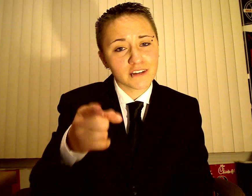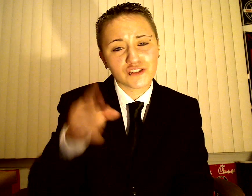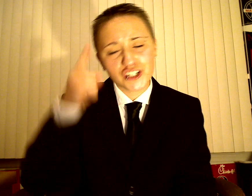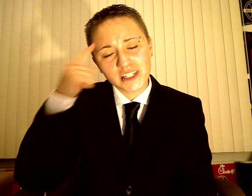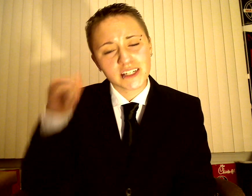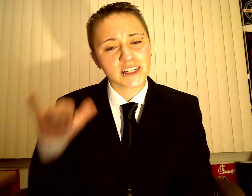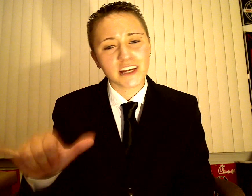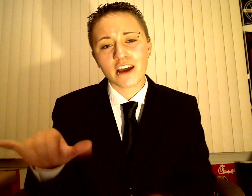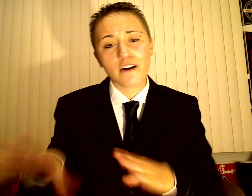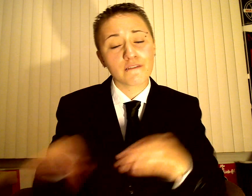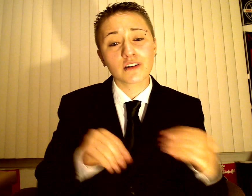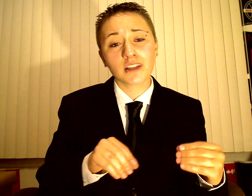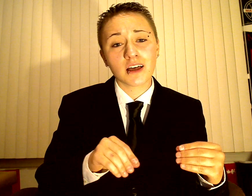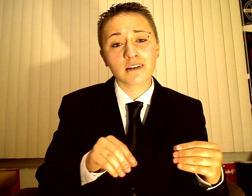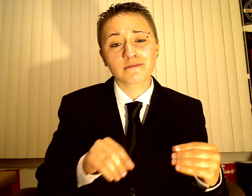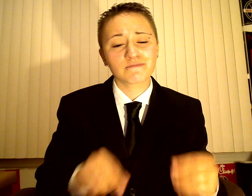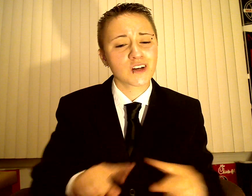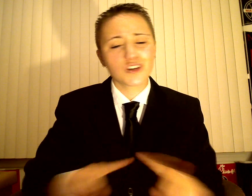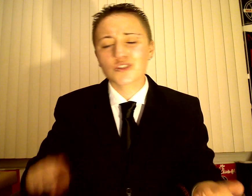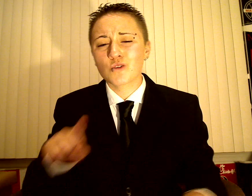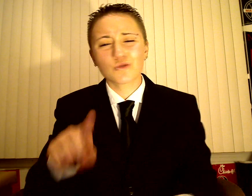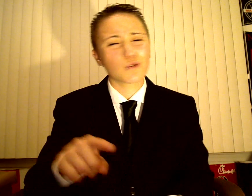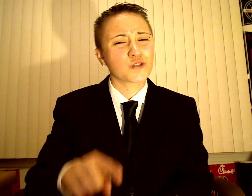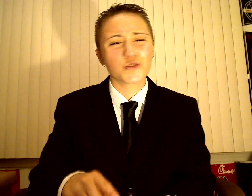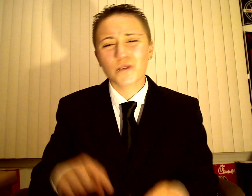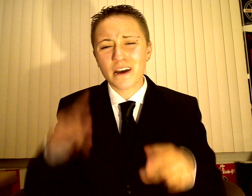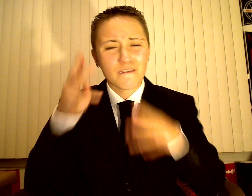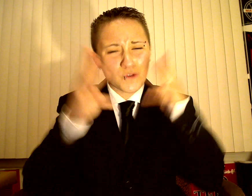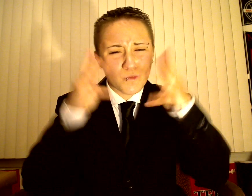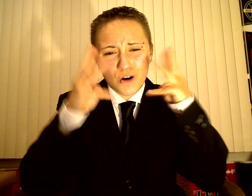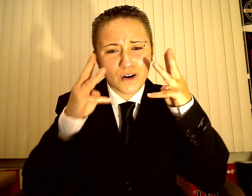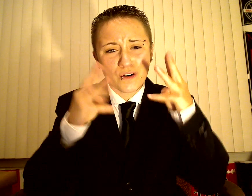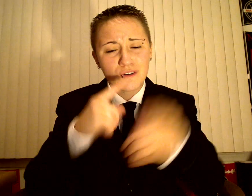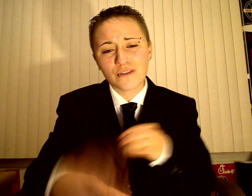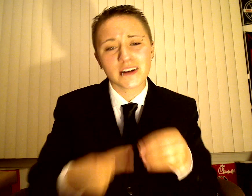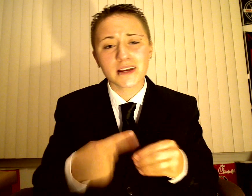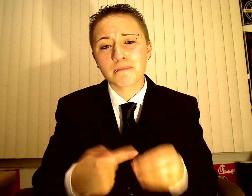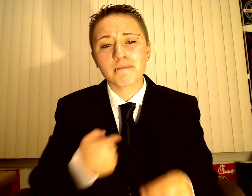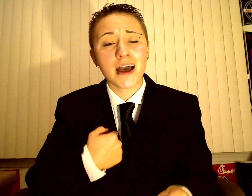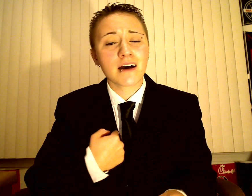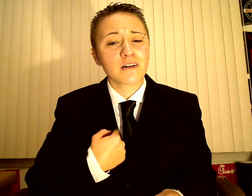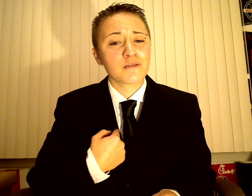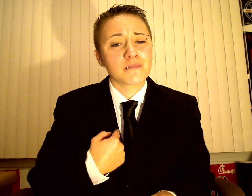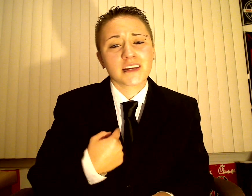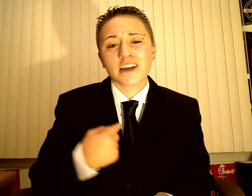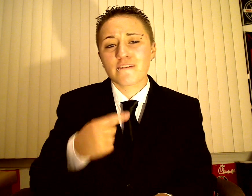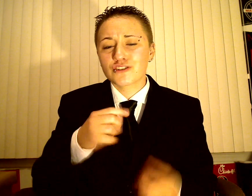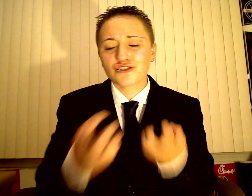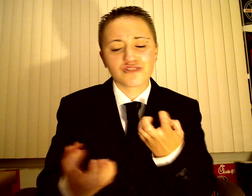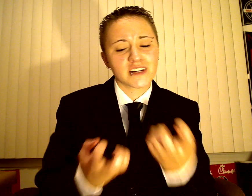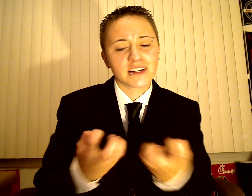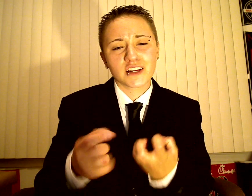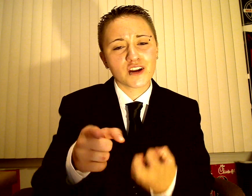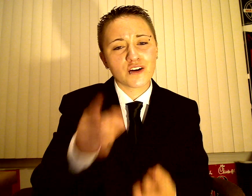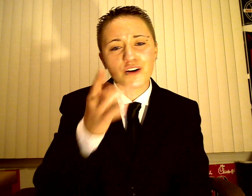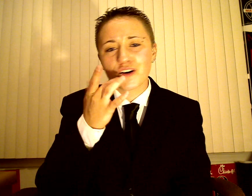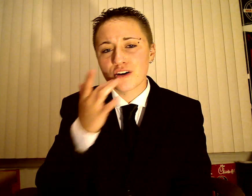if she ever left me So don't you ever worry about me ever treating her